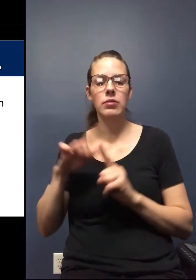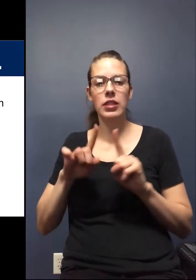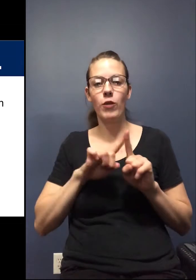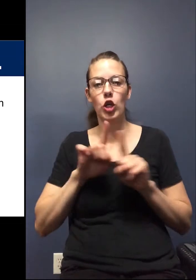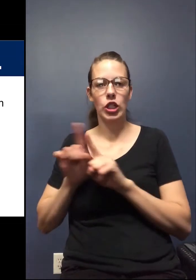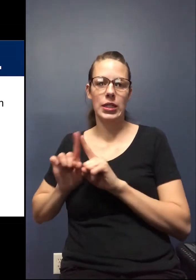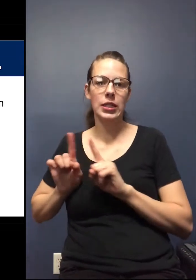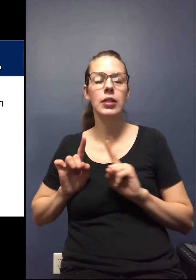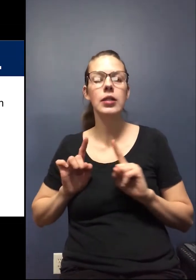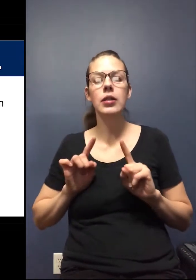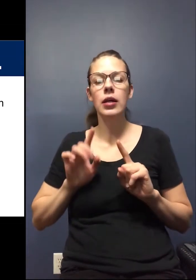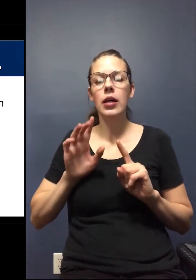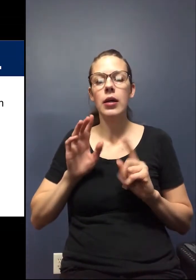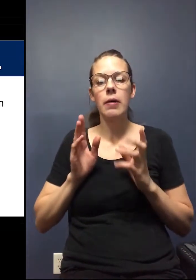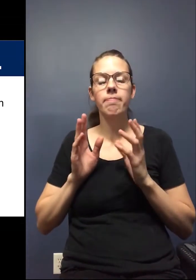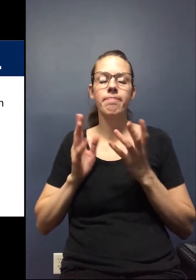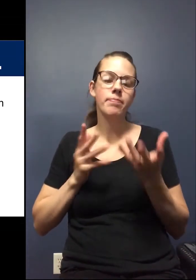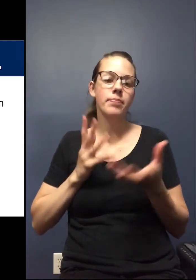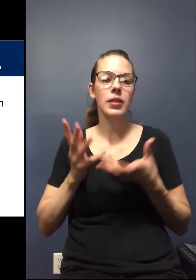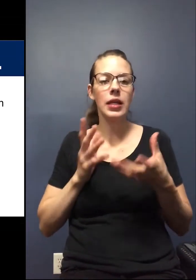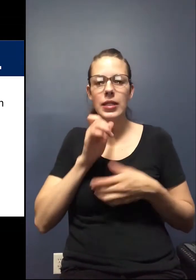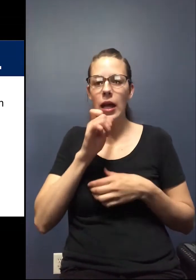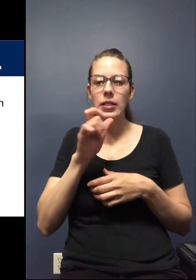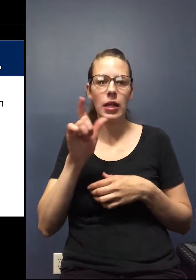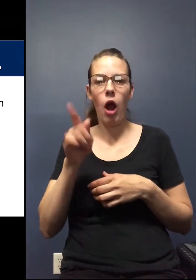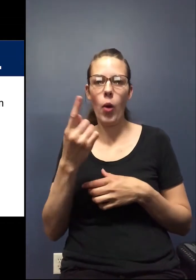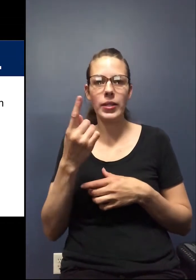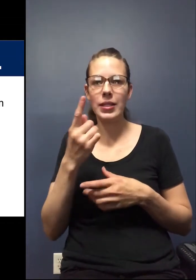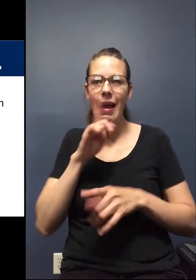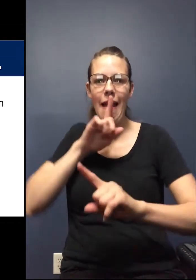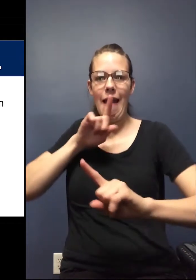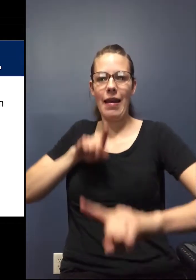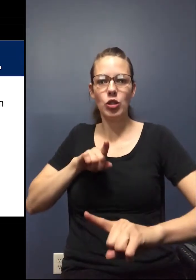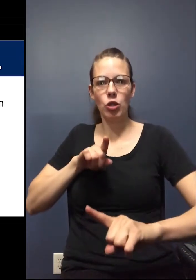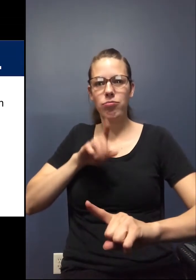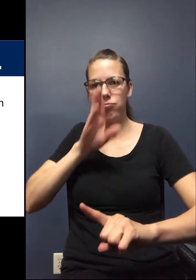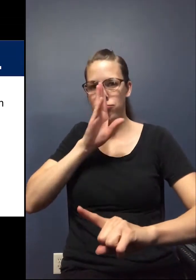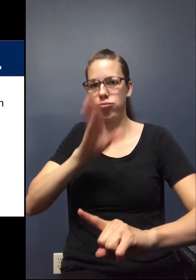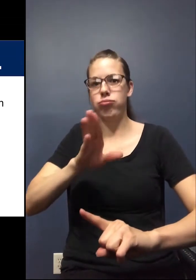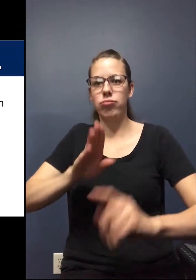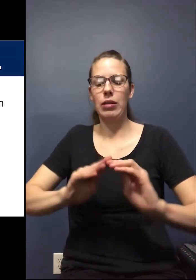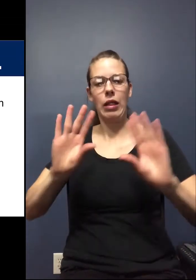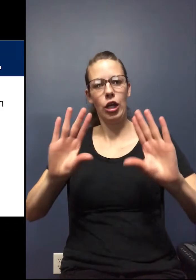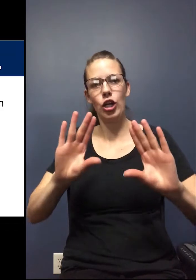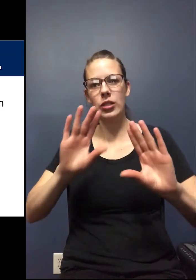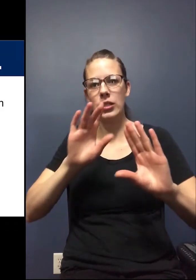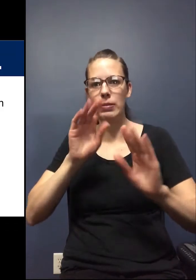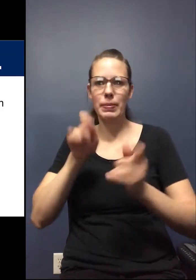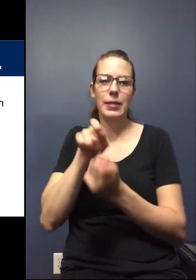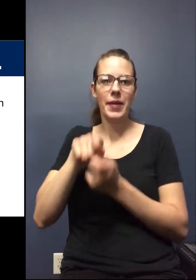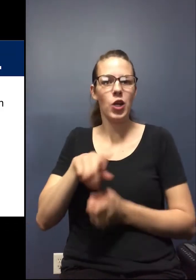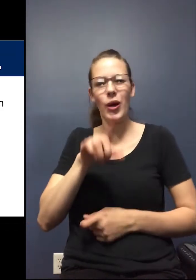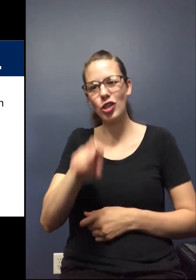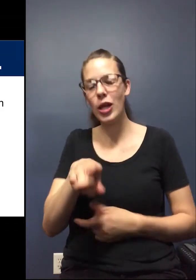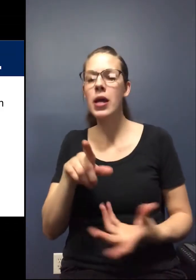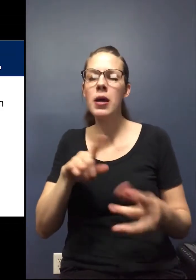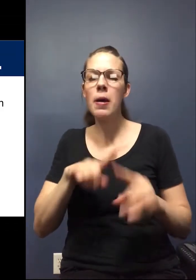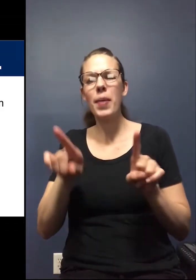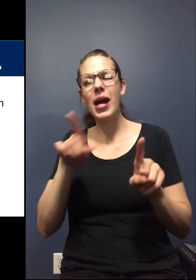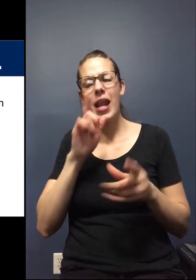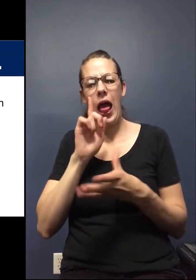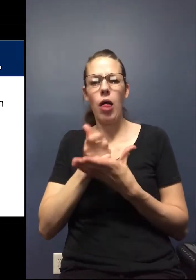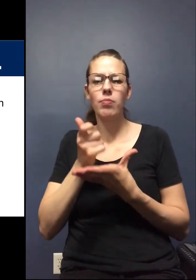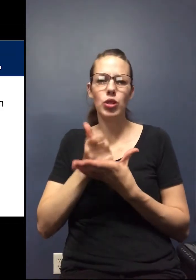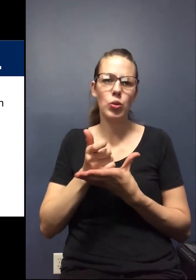it more or less, it doesn't always necessarily answer the specific questions, but I think it definitely helps